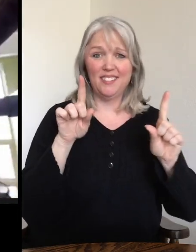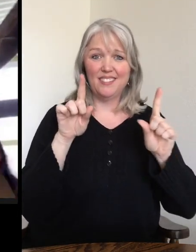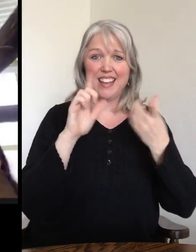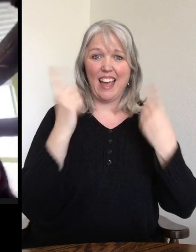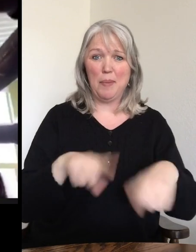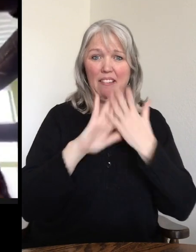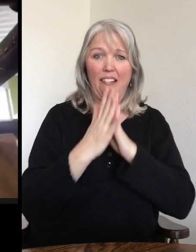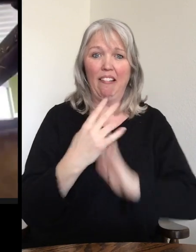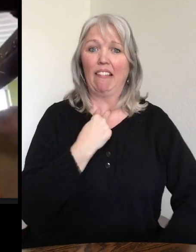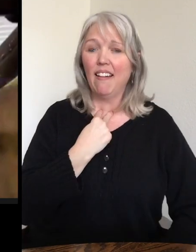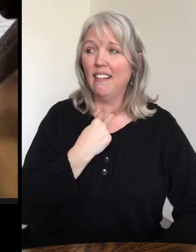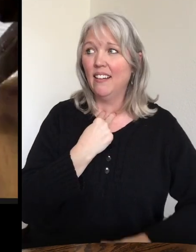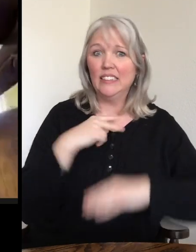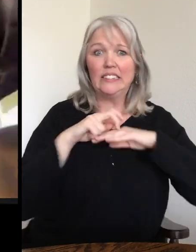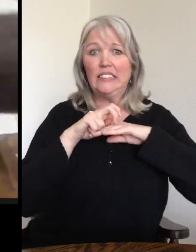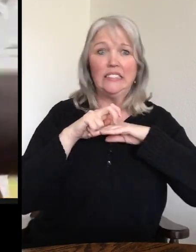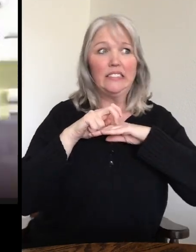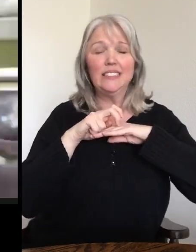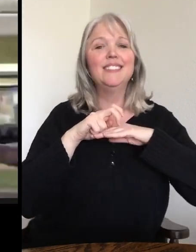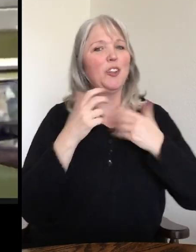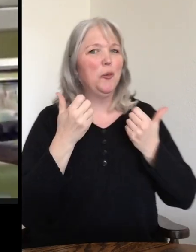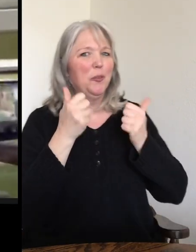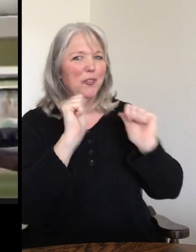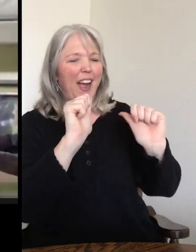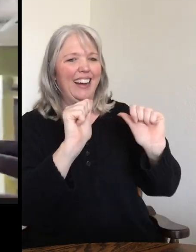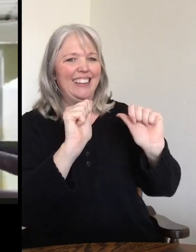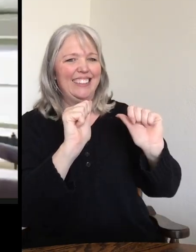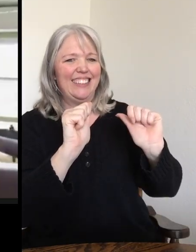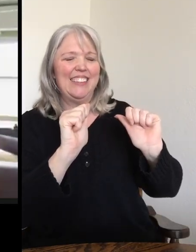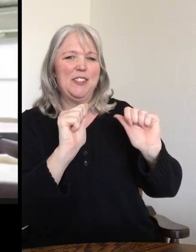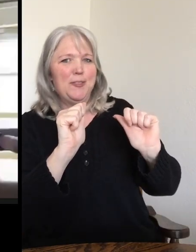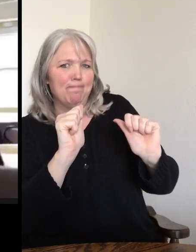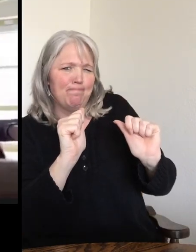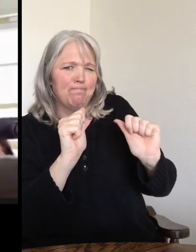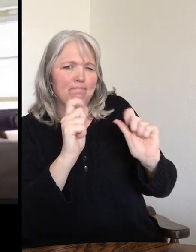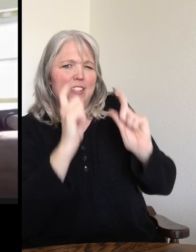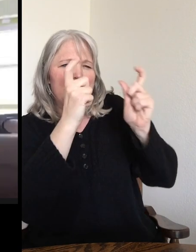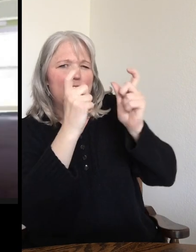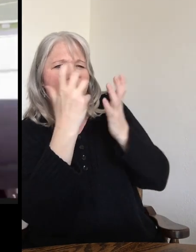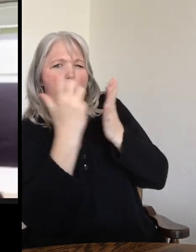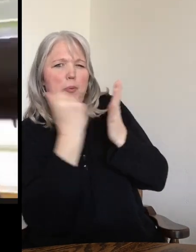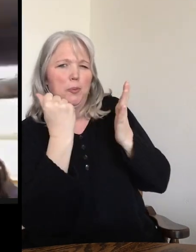at getting out of them. So we are going to try to give him the opportunity